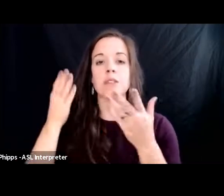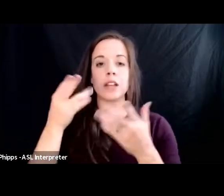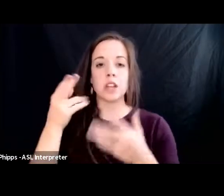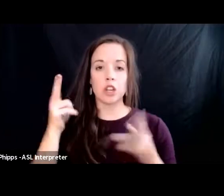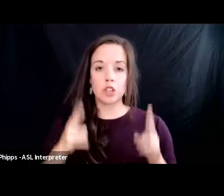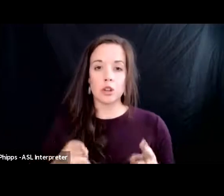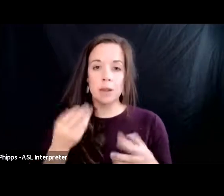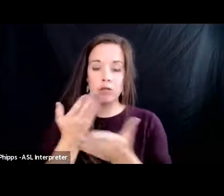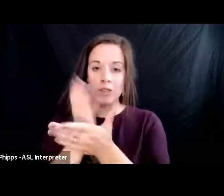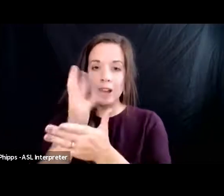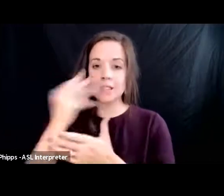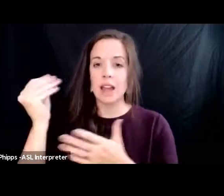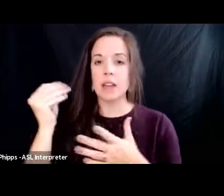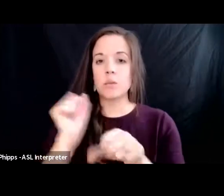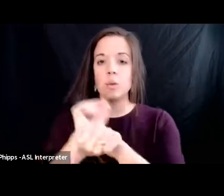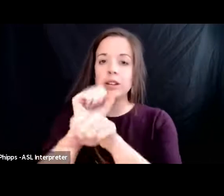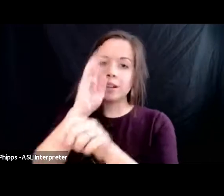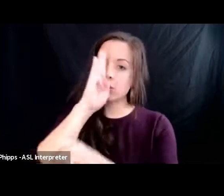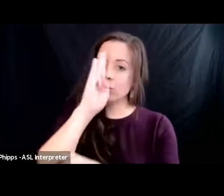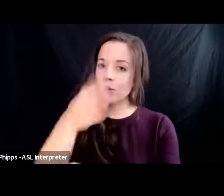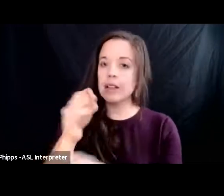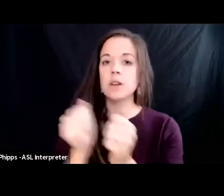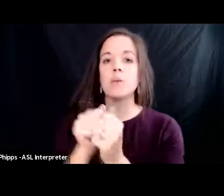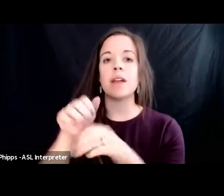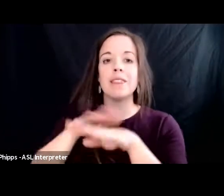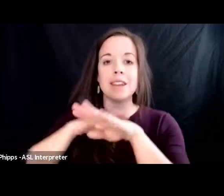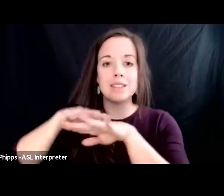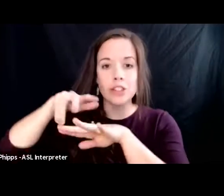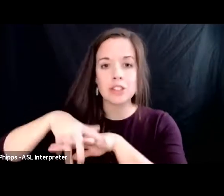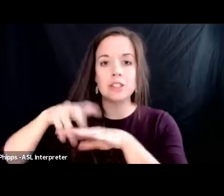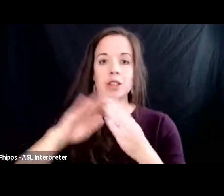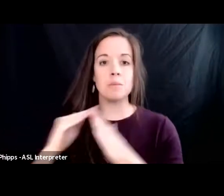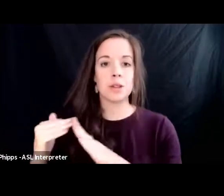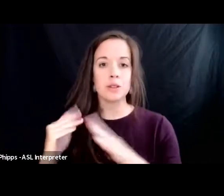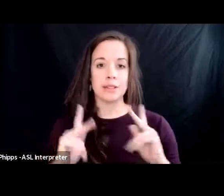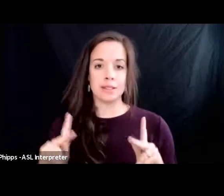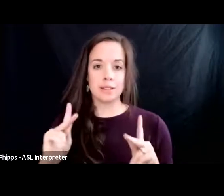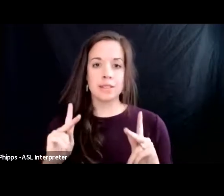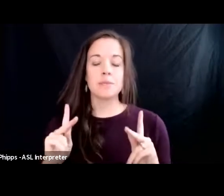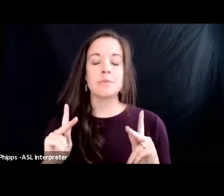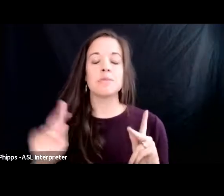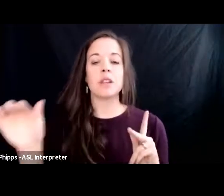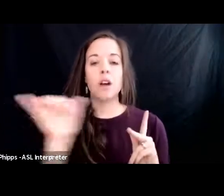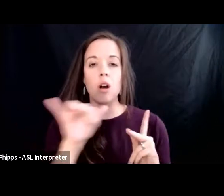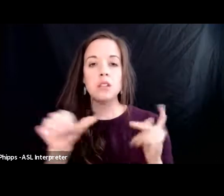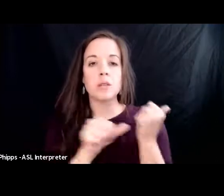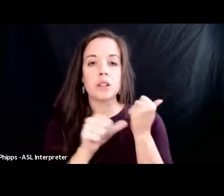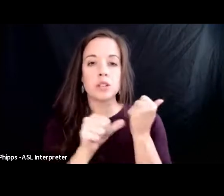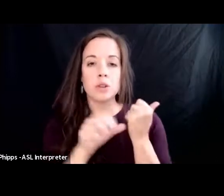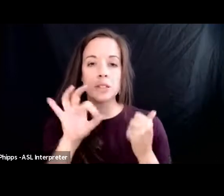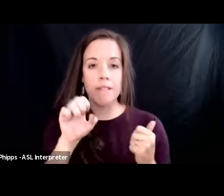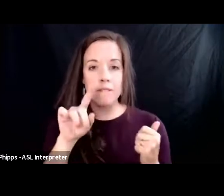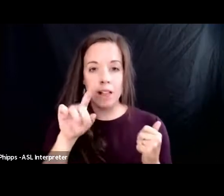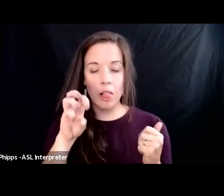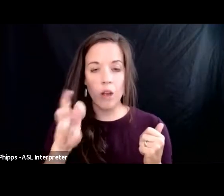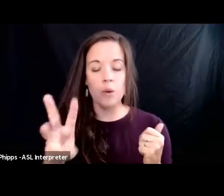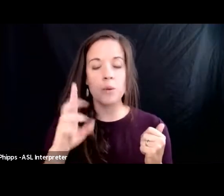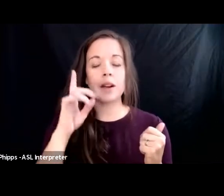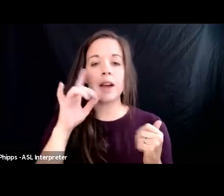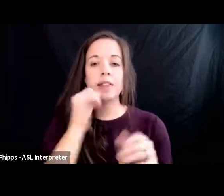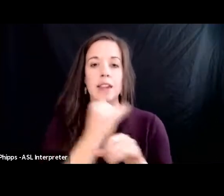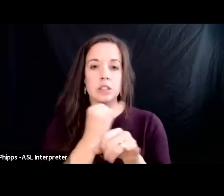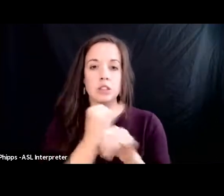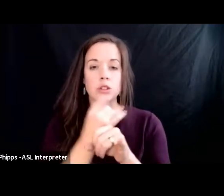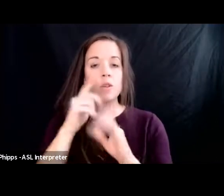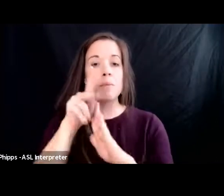and working directly with indigenous communities paul's also an associate fellow at the institute for policy studies